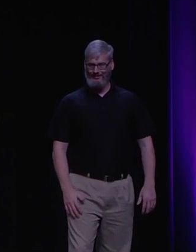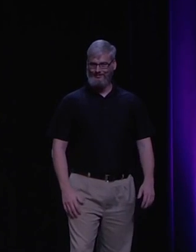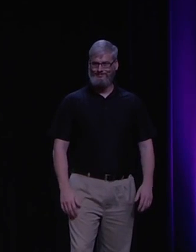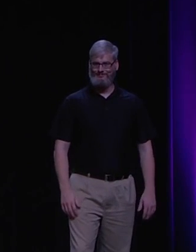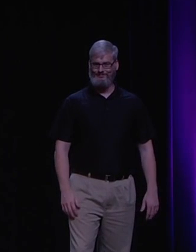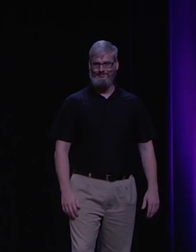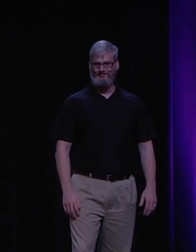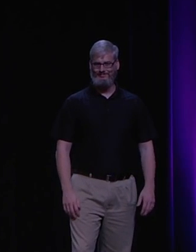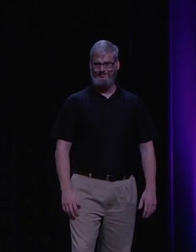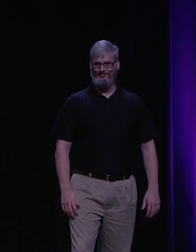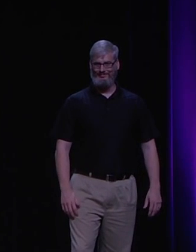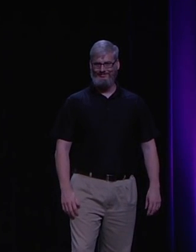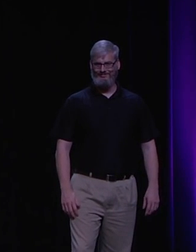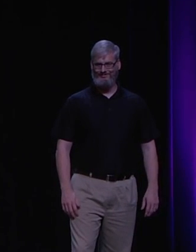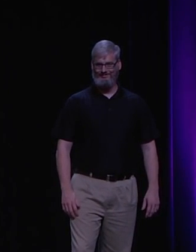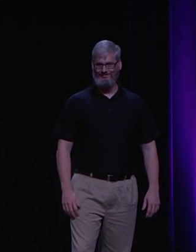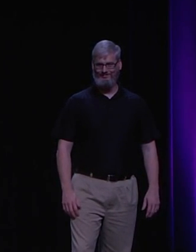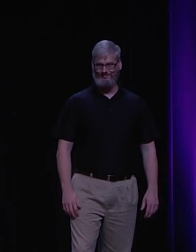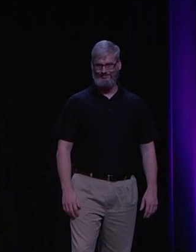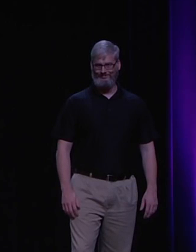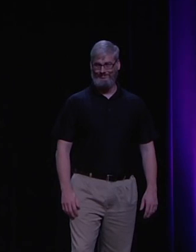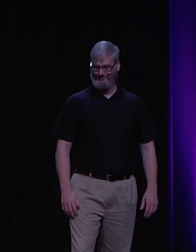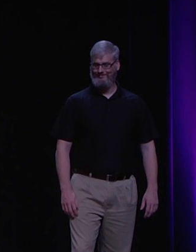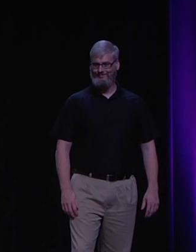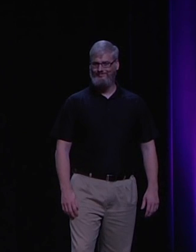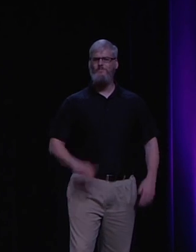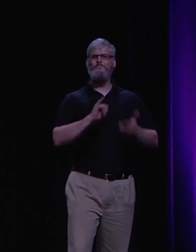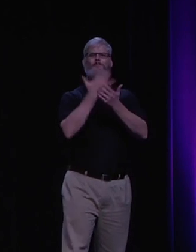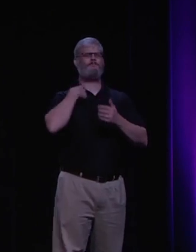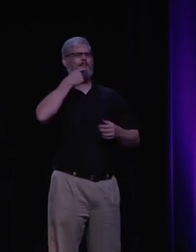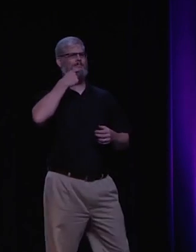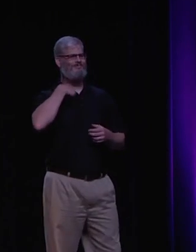having evil person, and now I have a different image that I'm showing them.